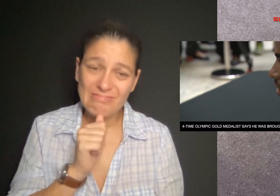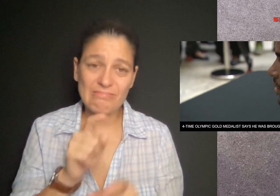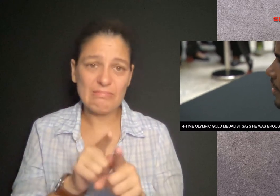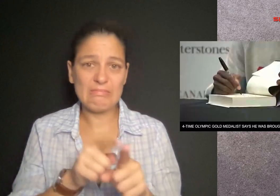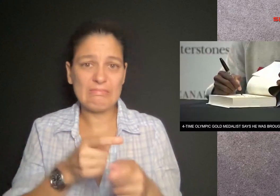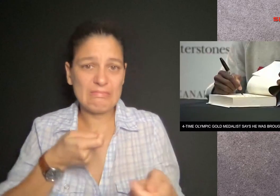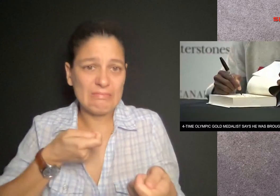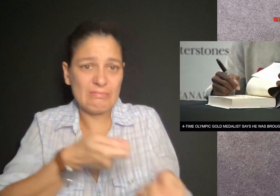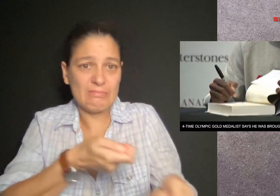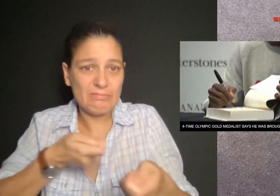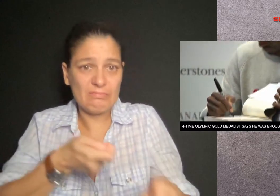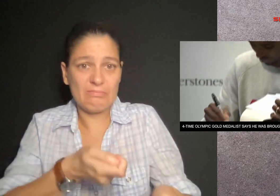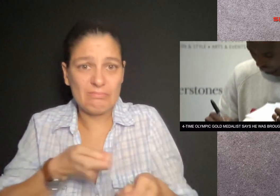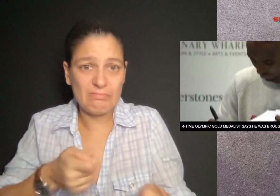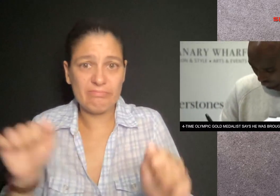as a domestic servant.